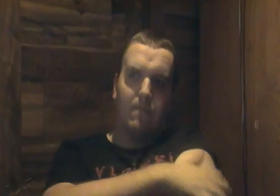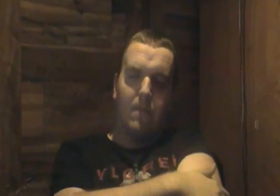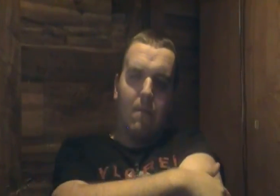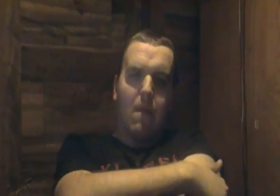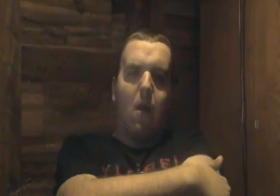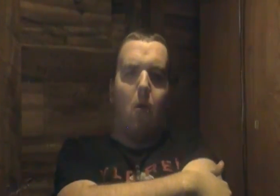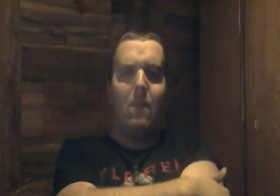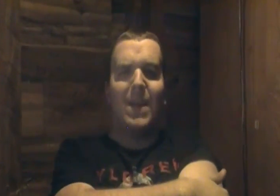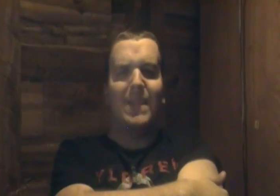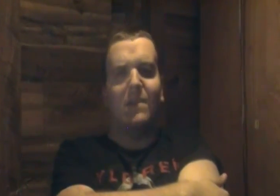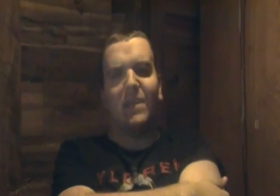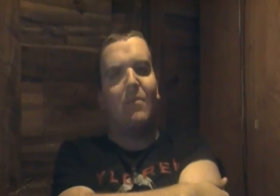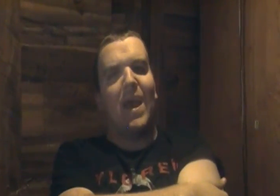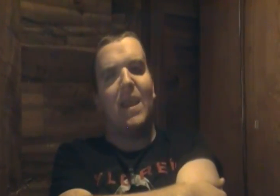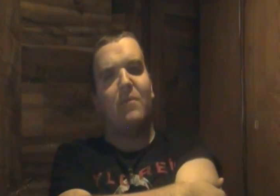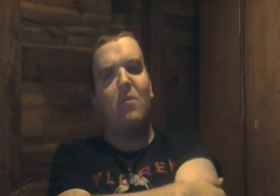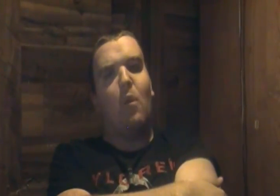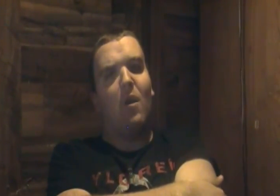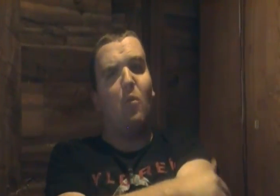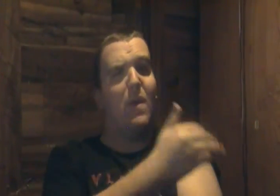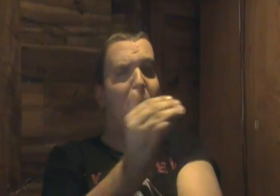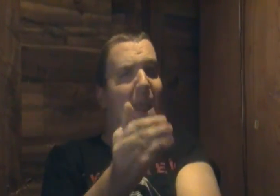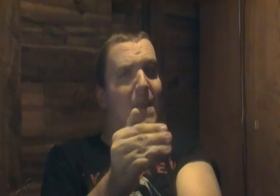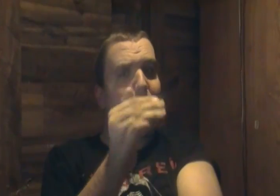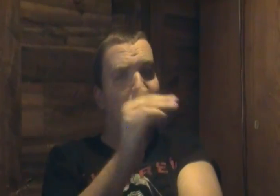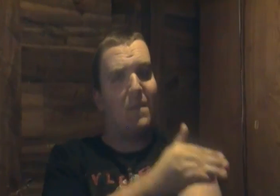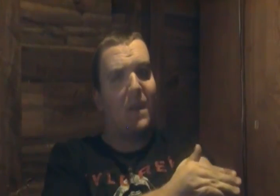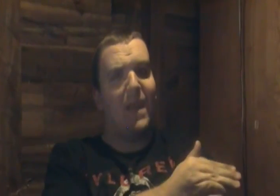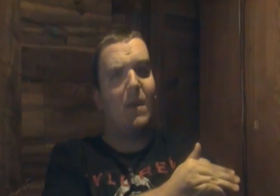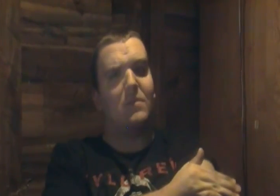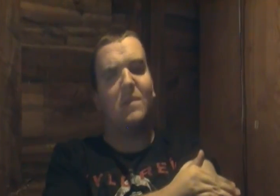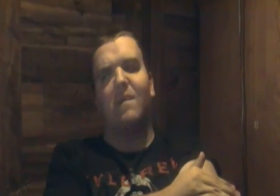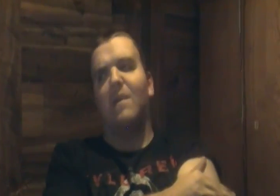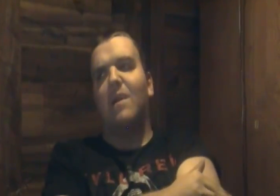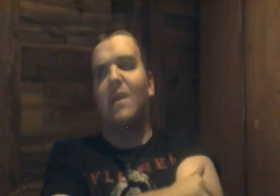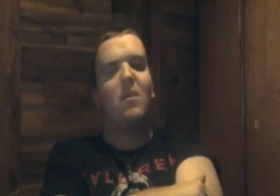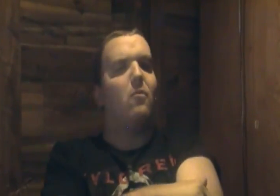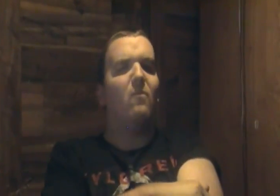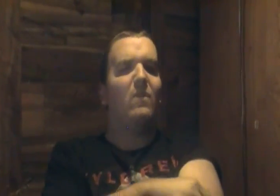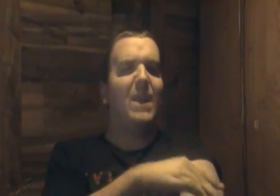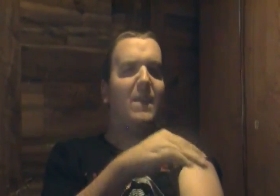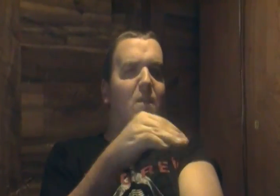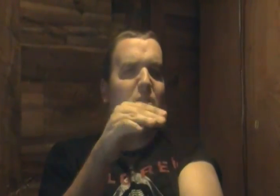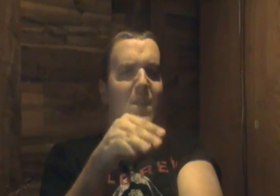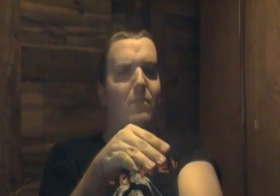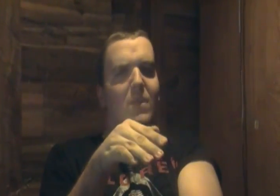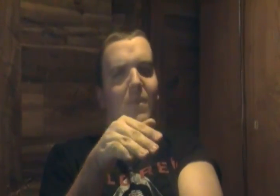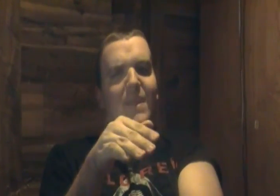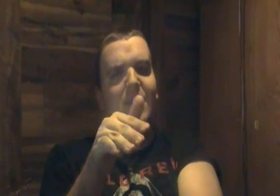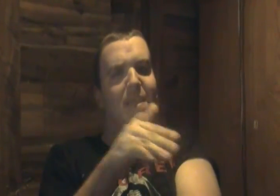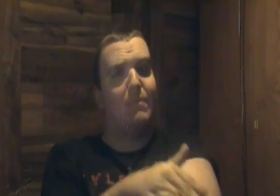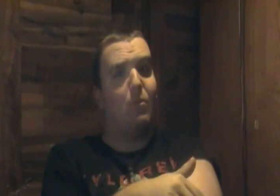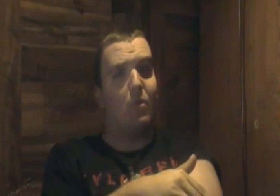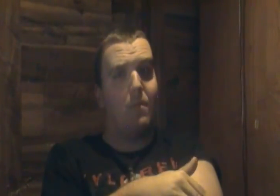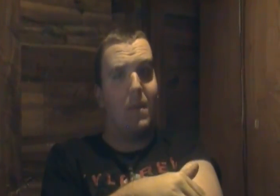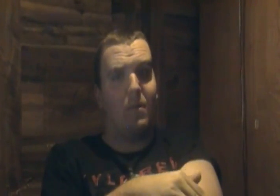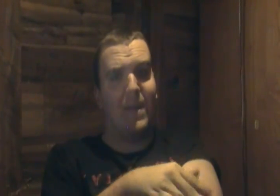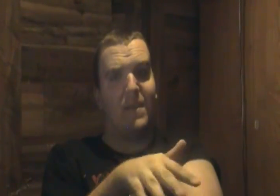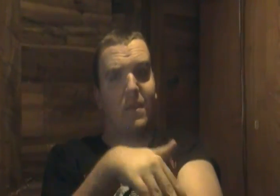and Olmeg tells them that if you walk with the animals in the clouds you'll get to this temple you'll get to the temple room you'll get to